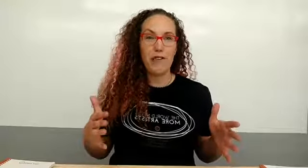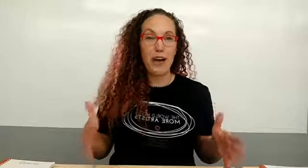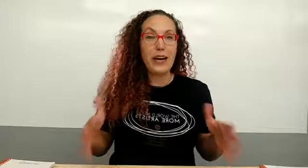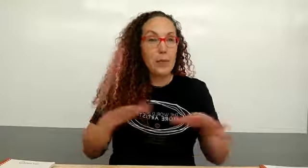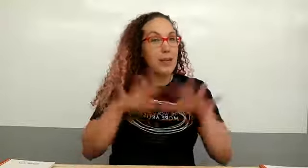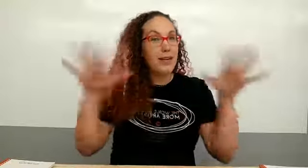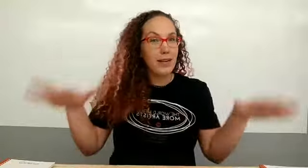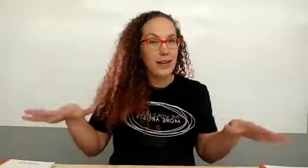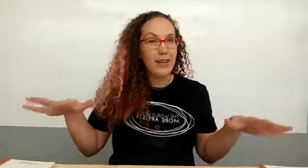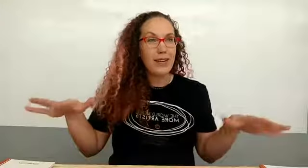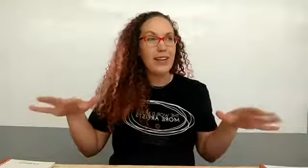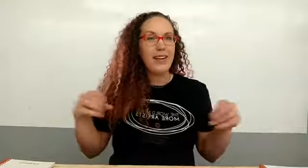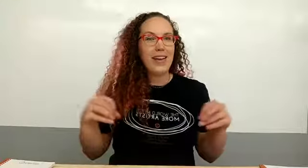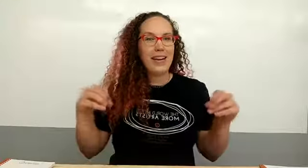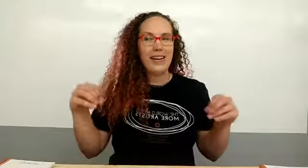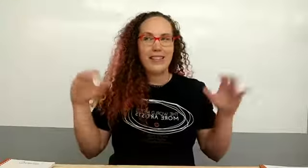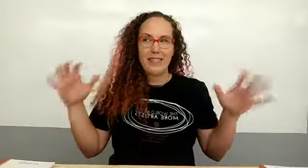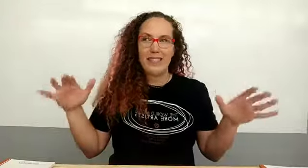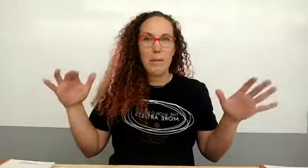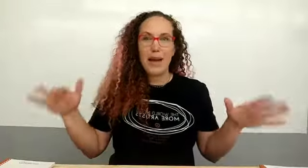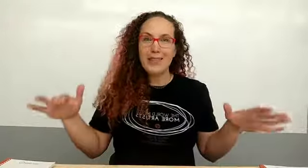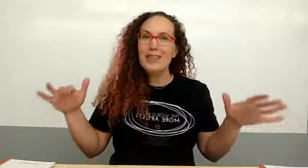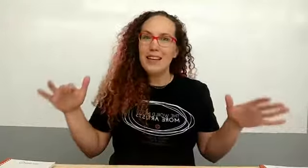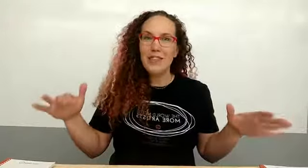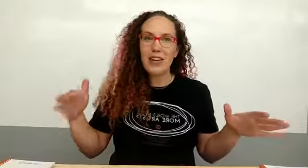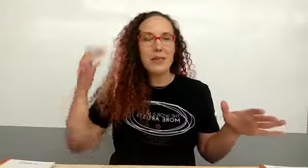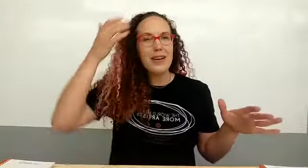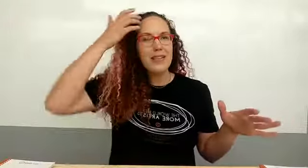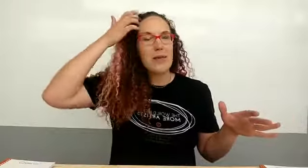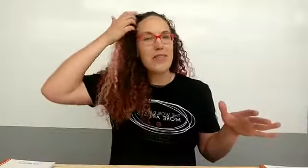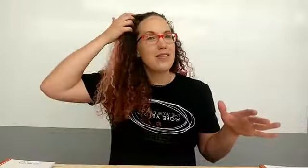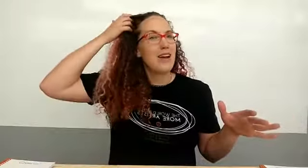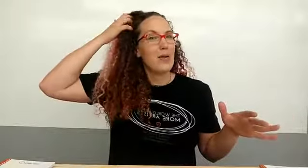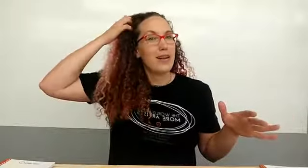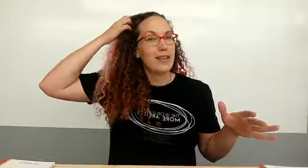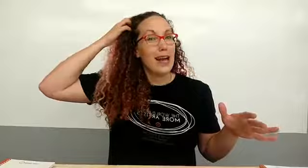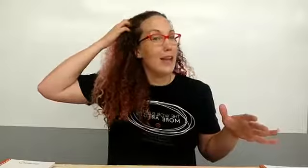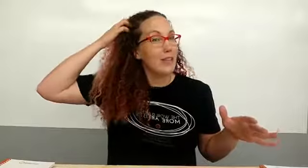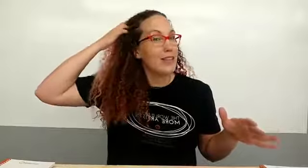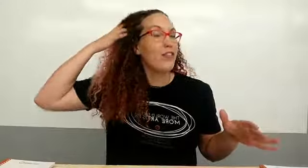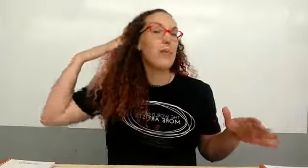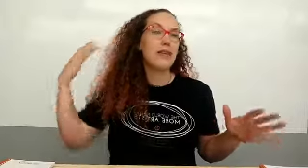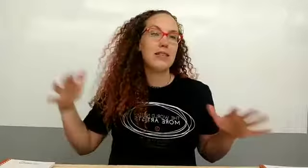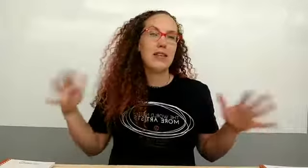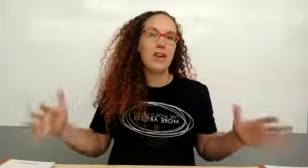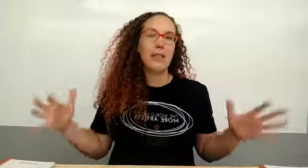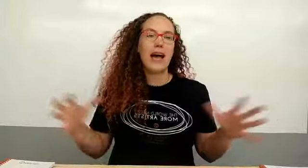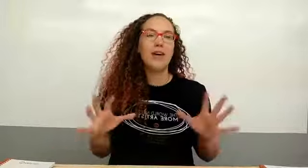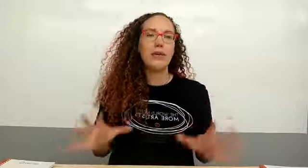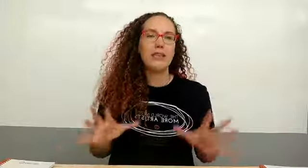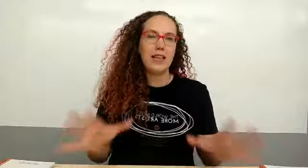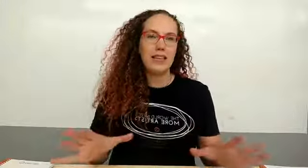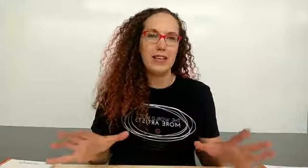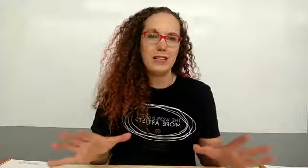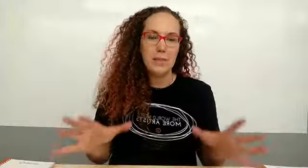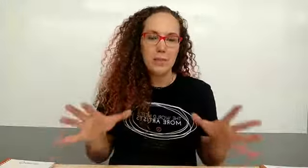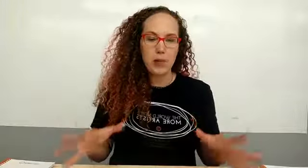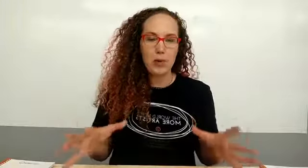environment and the mess in the environment maybe there's not quite the tolerance for the mess in the environment how do we take this program